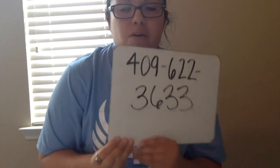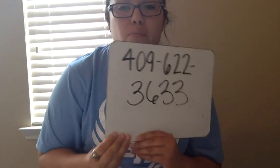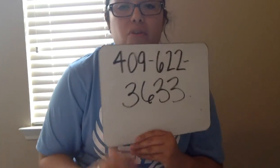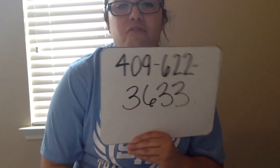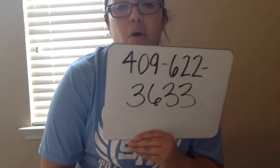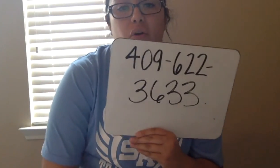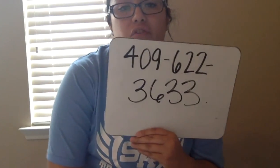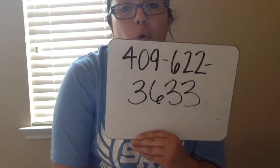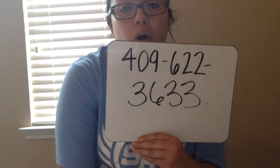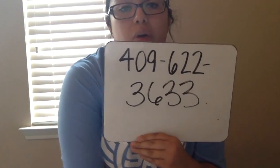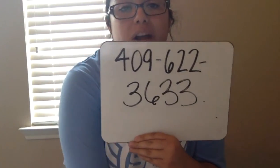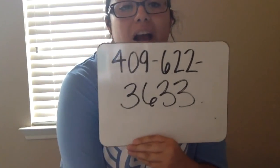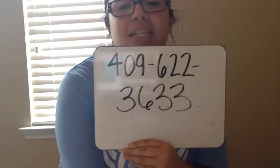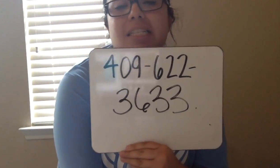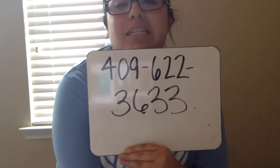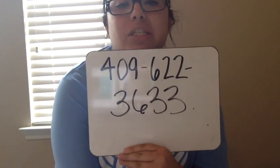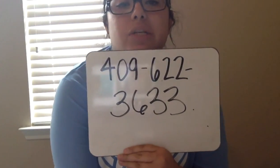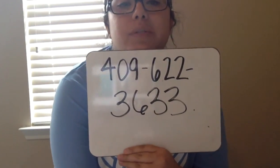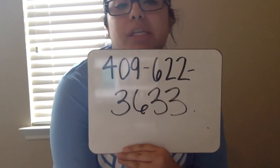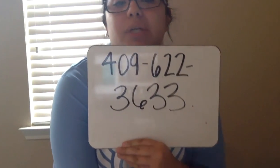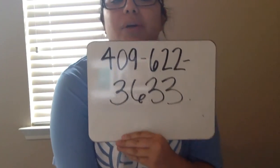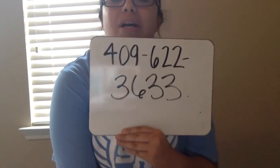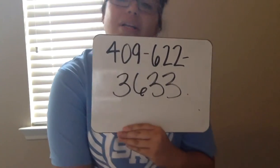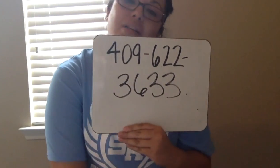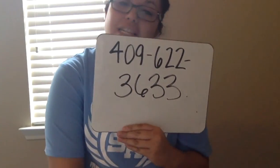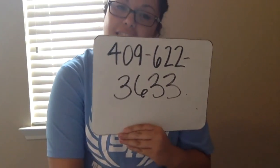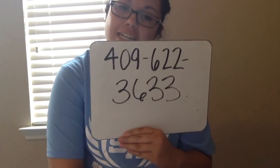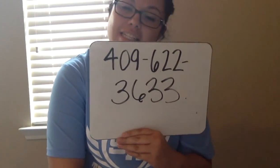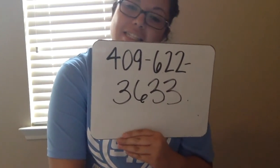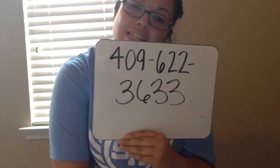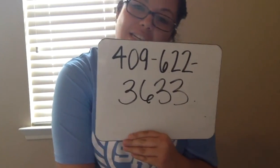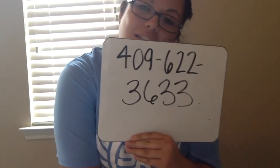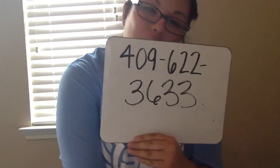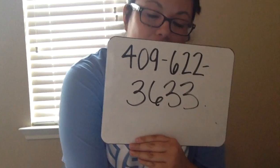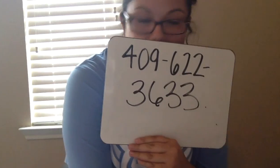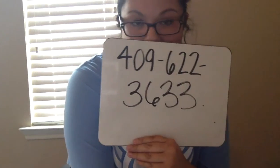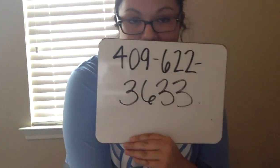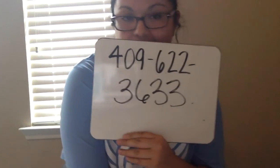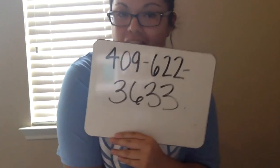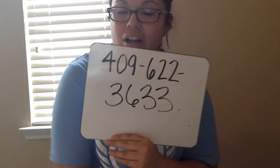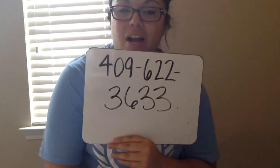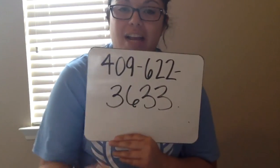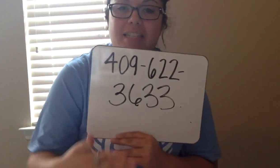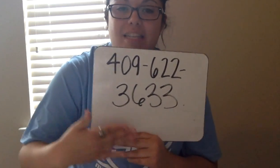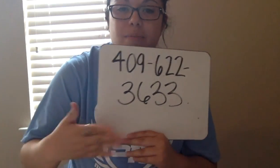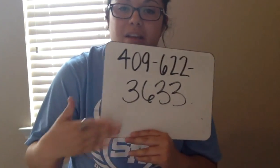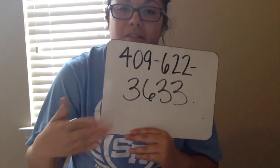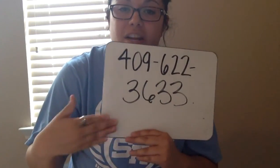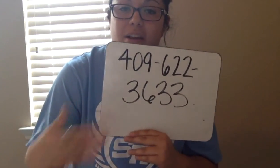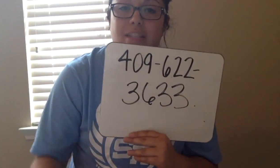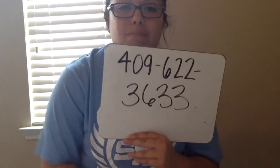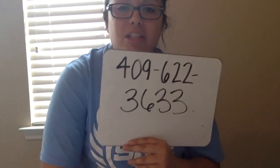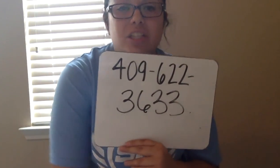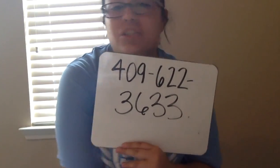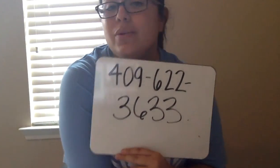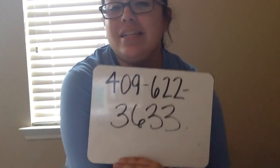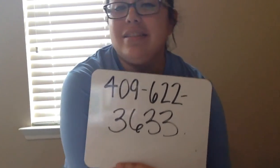number four four oh nine six two two three six three three go ahead send me a video as much as you can